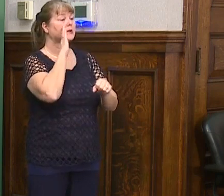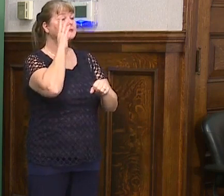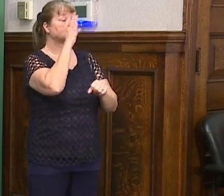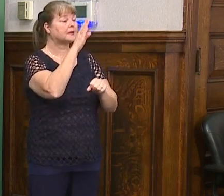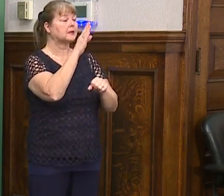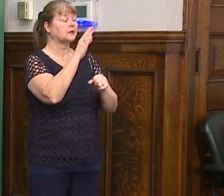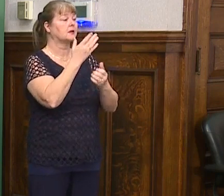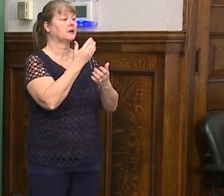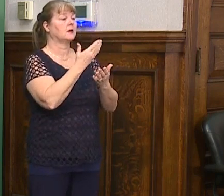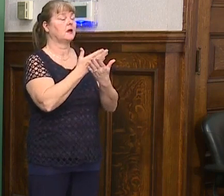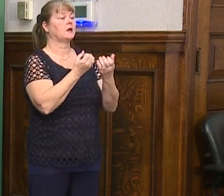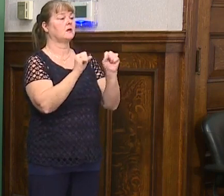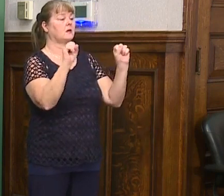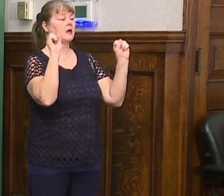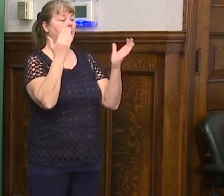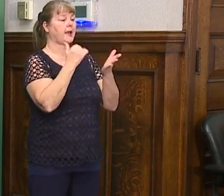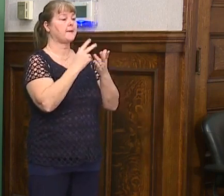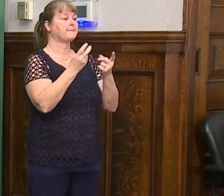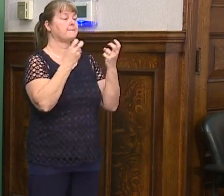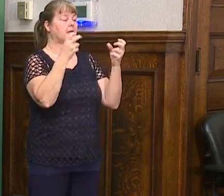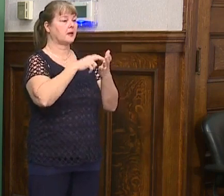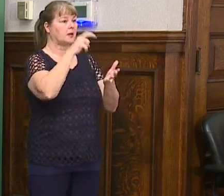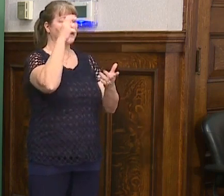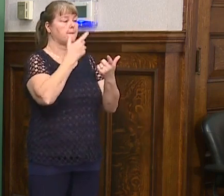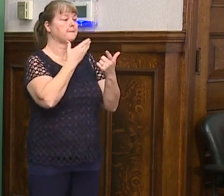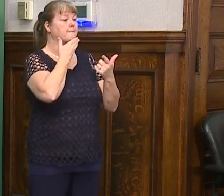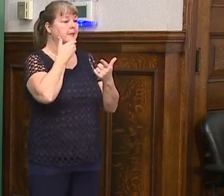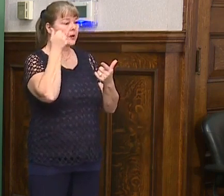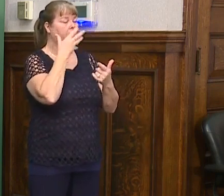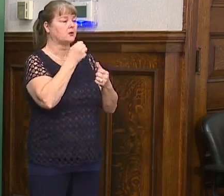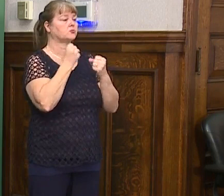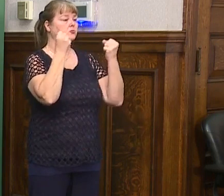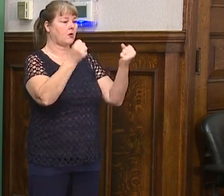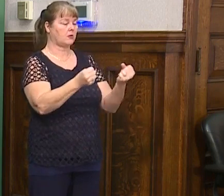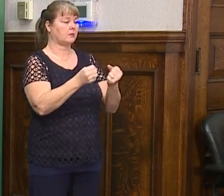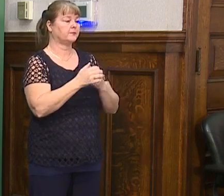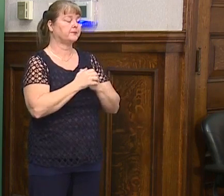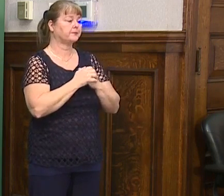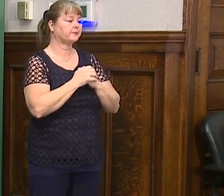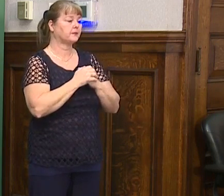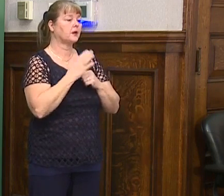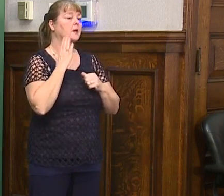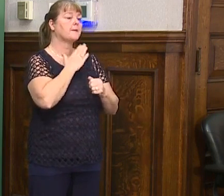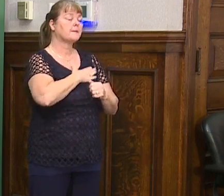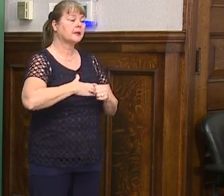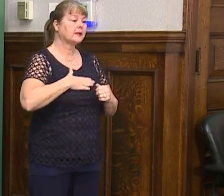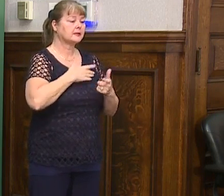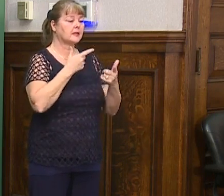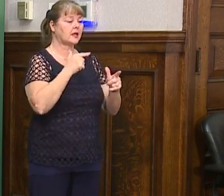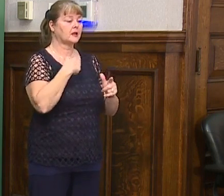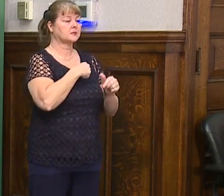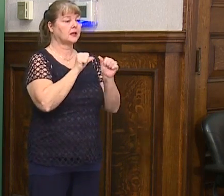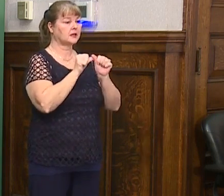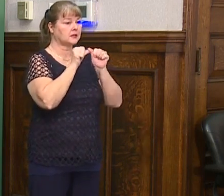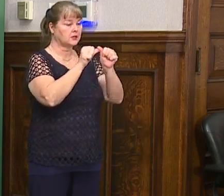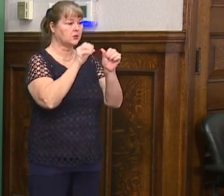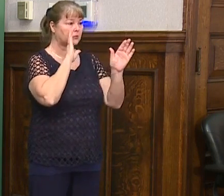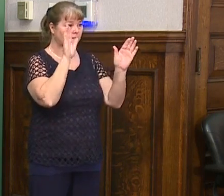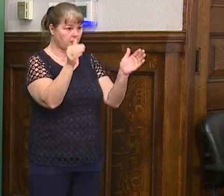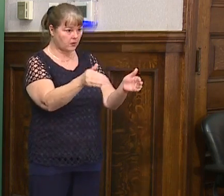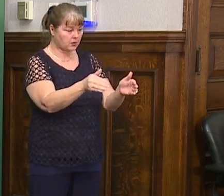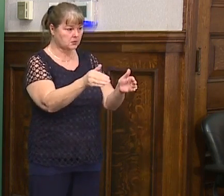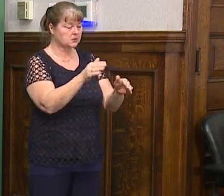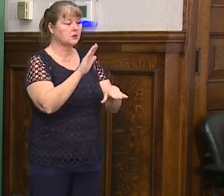them resurrected bigger, better and stronger. Please let us continue to focus